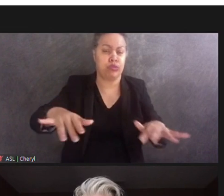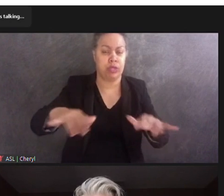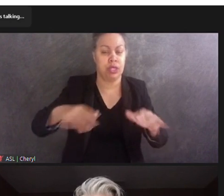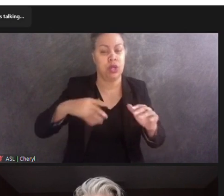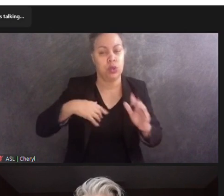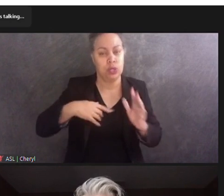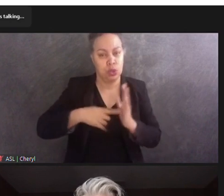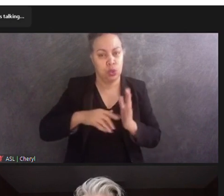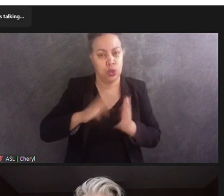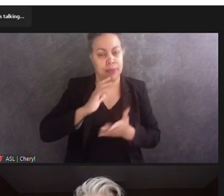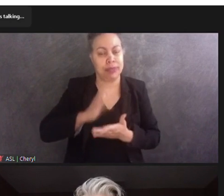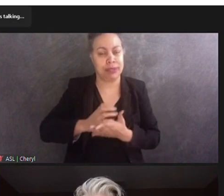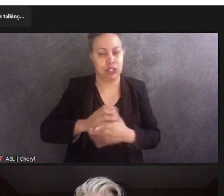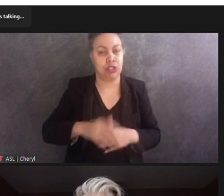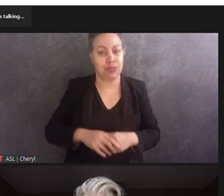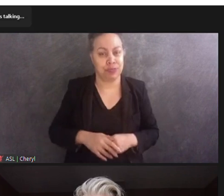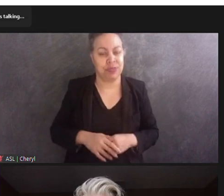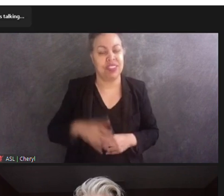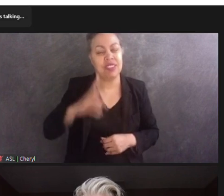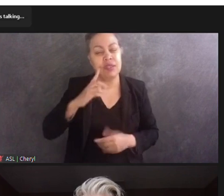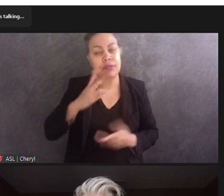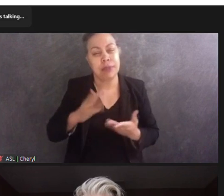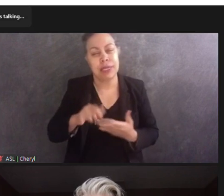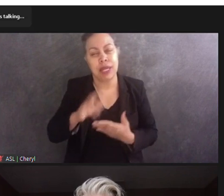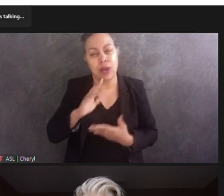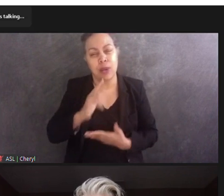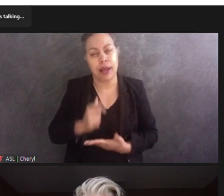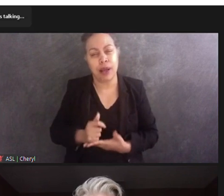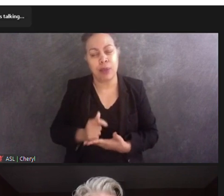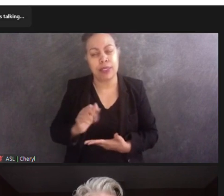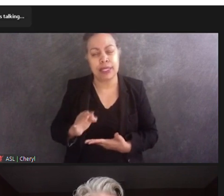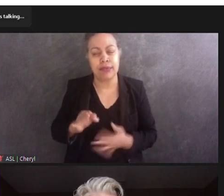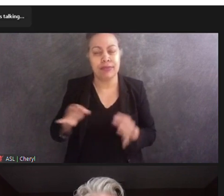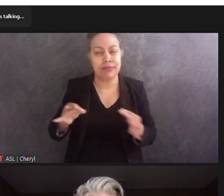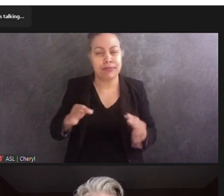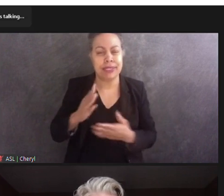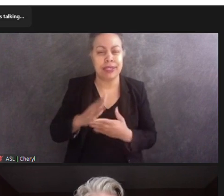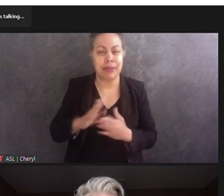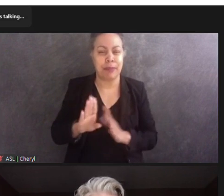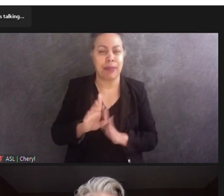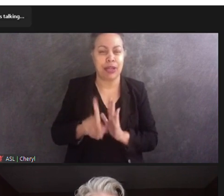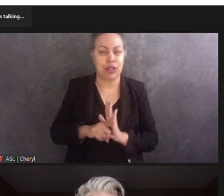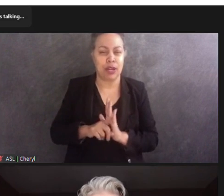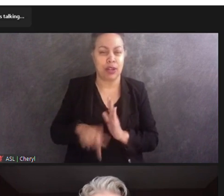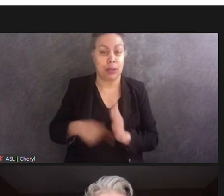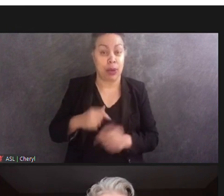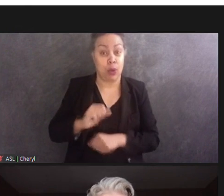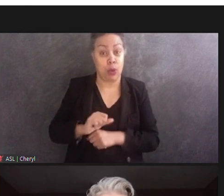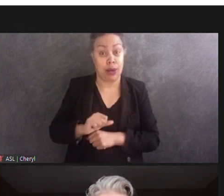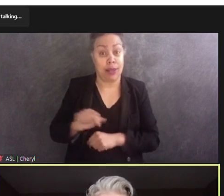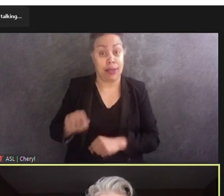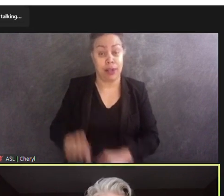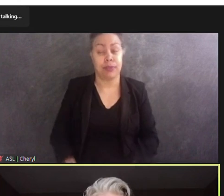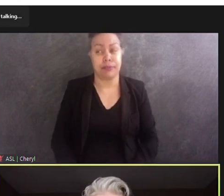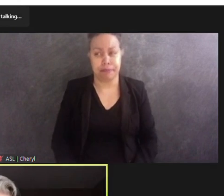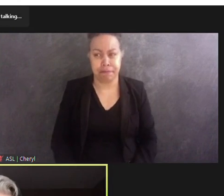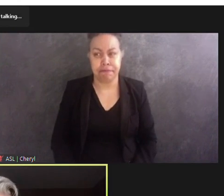so I thought it might be helpful to give a little bit of background around that work being done. Absolutely. Thank you. That's a